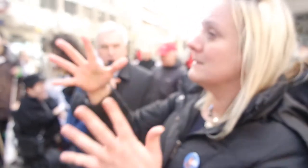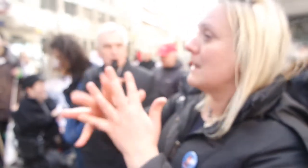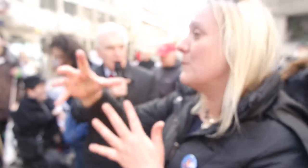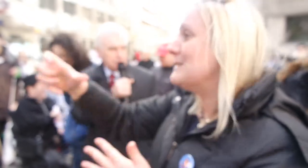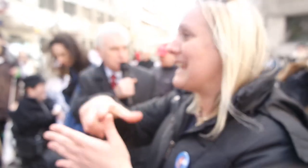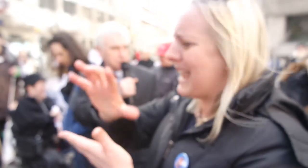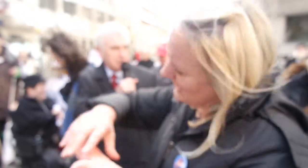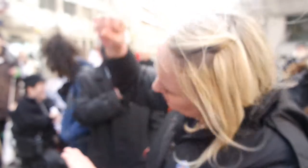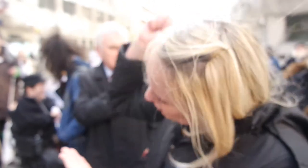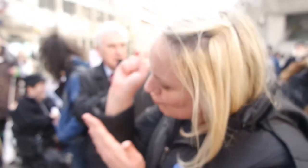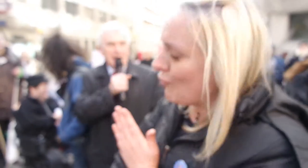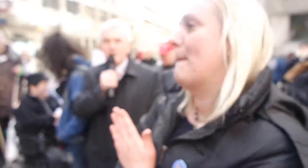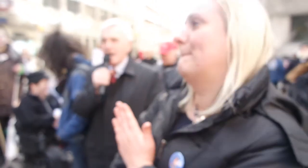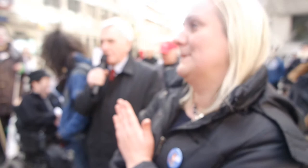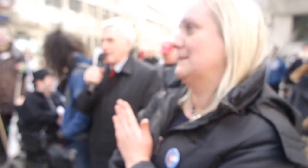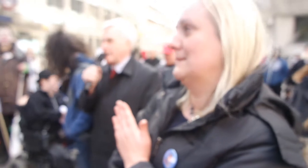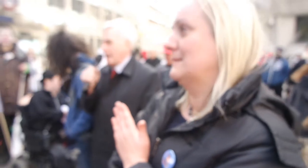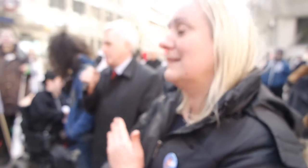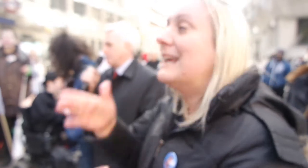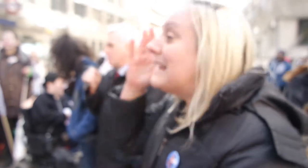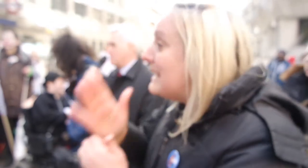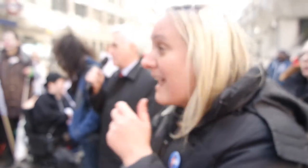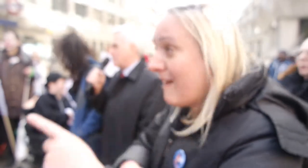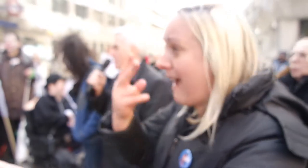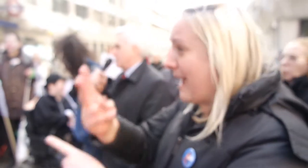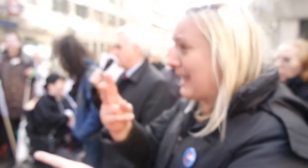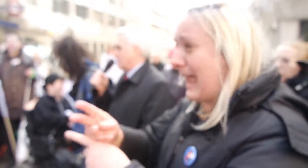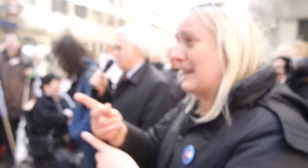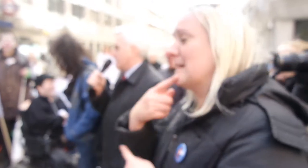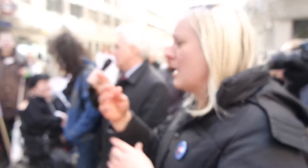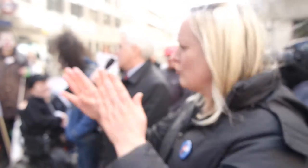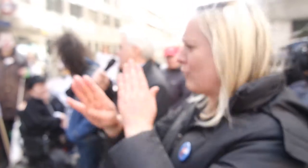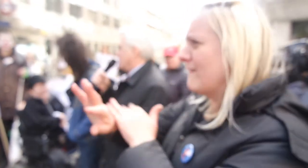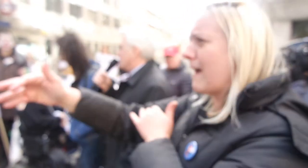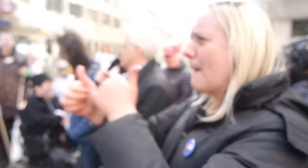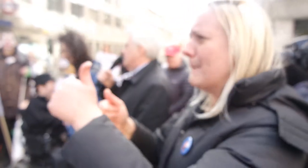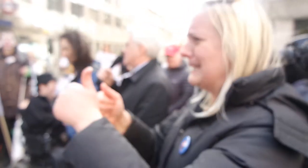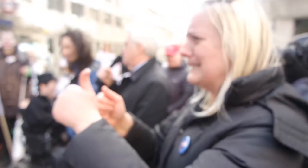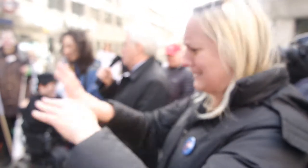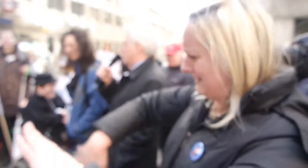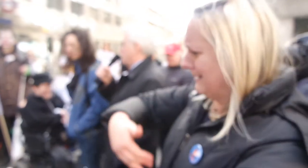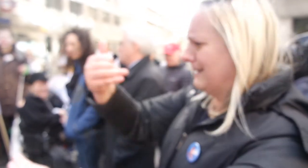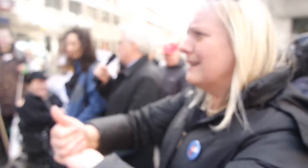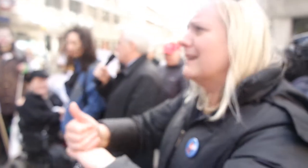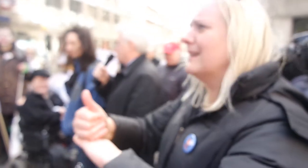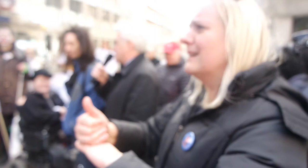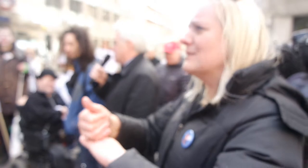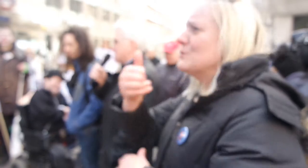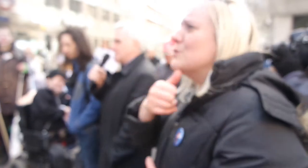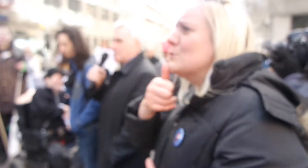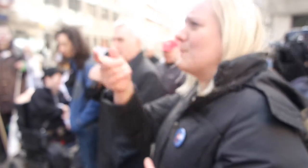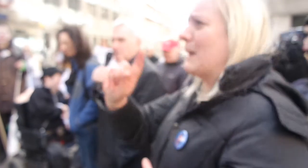scrapped all together and never again do we want the private company being used to exploit people with